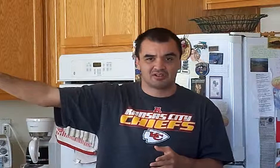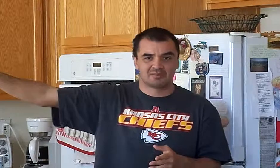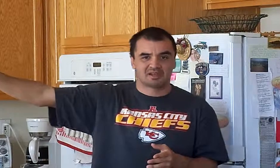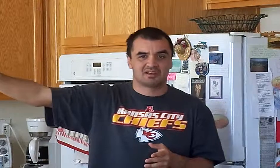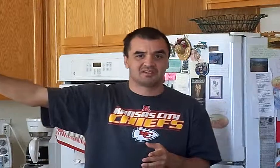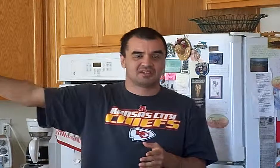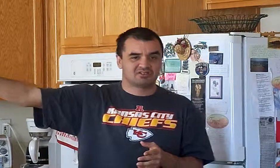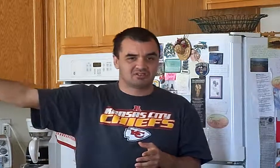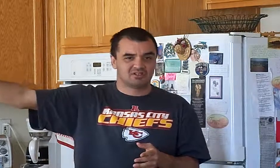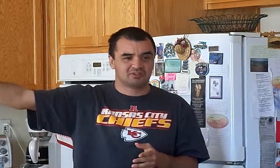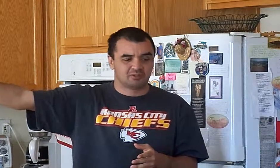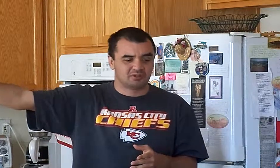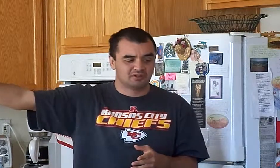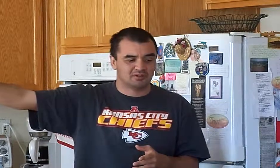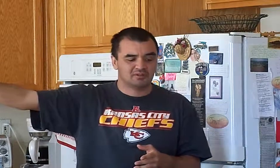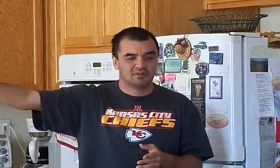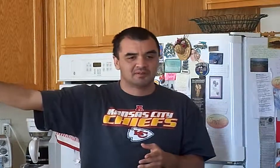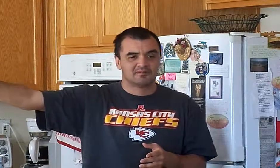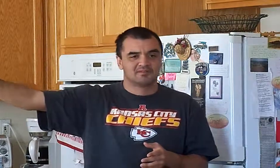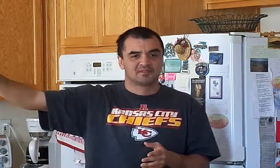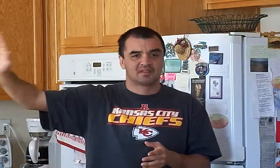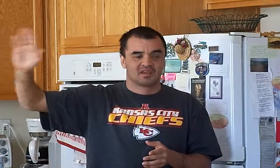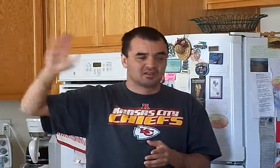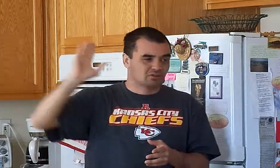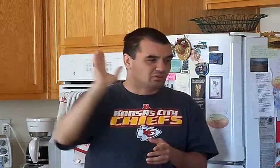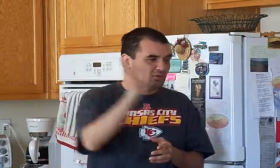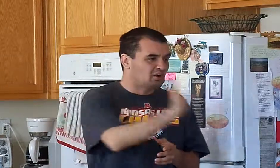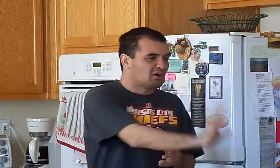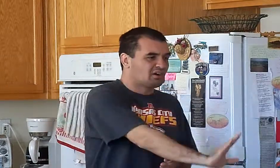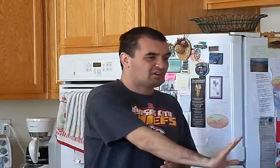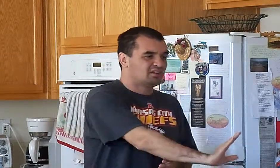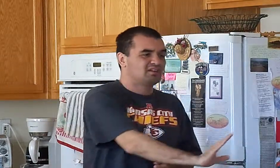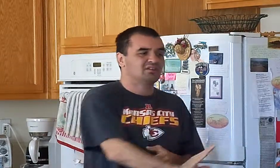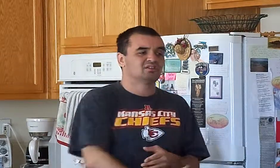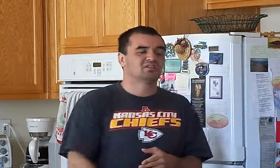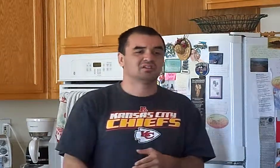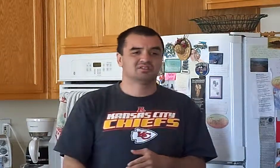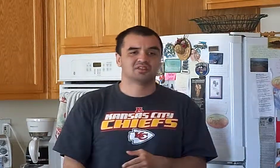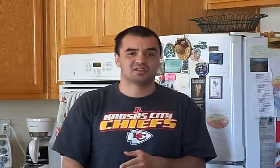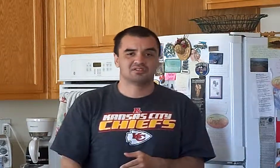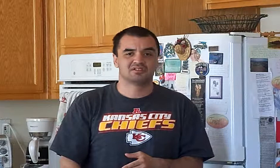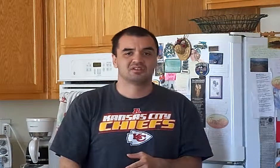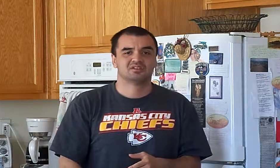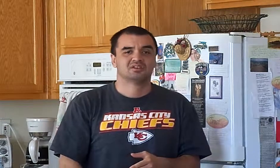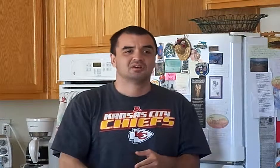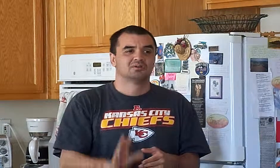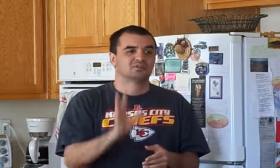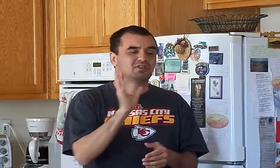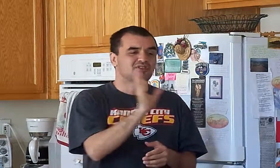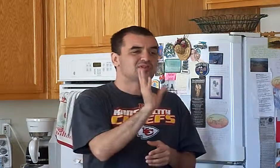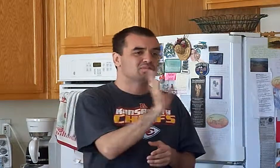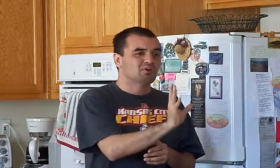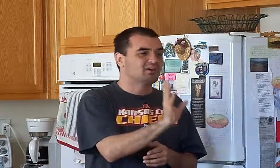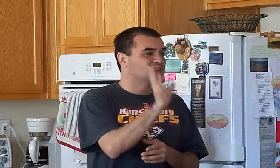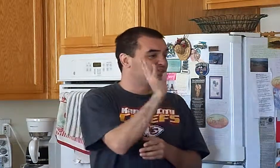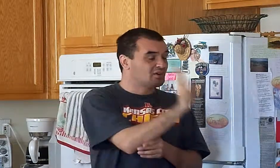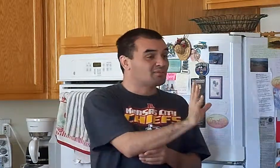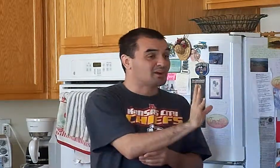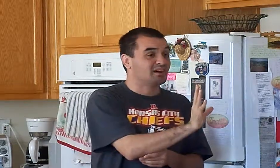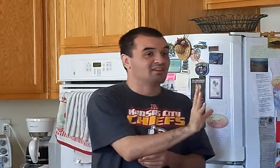and mechanization, if you will, and this whole arc, in a sense, was nothing more in their minds,